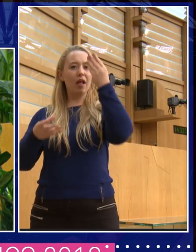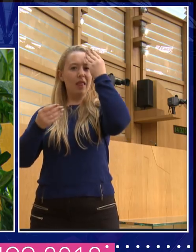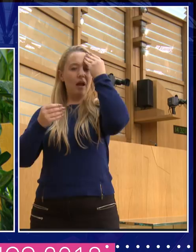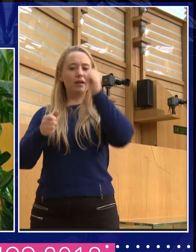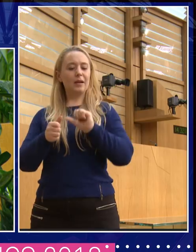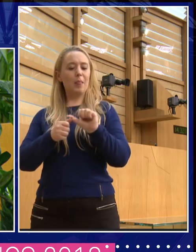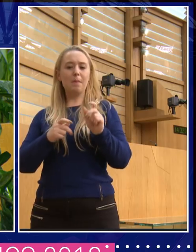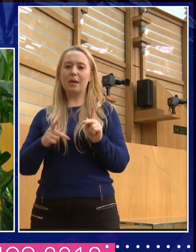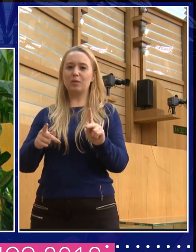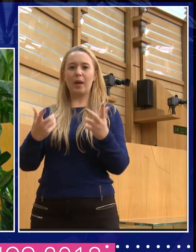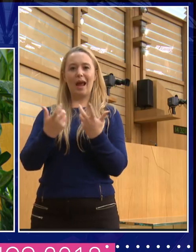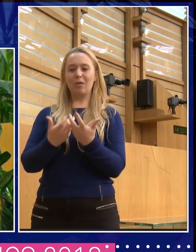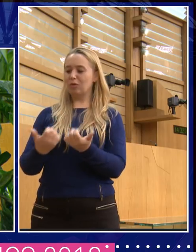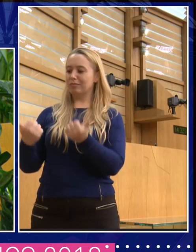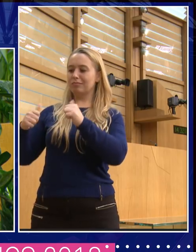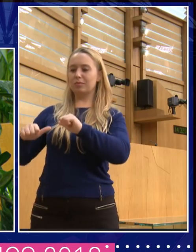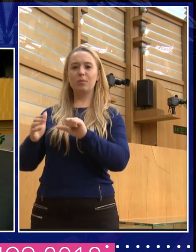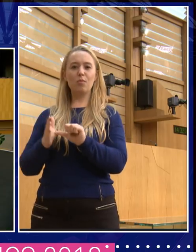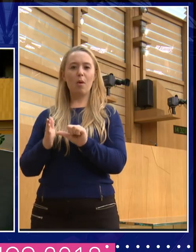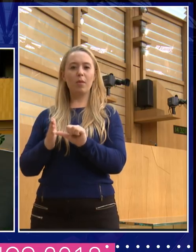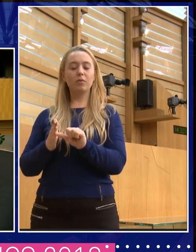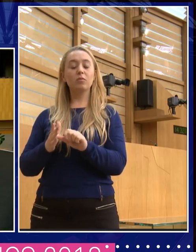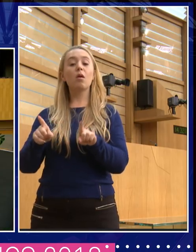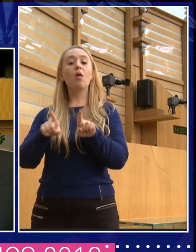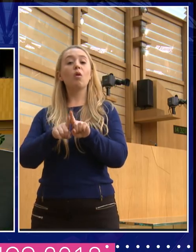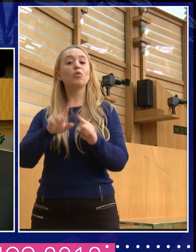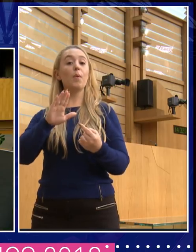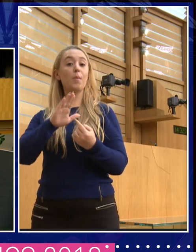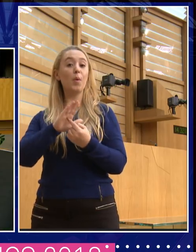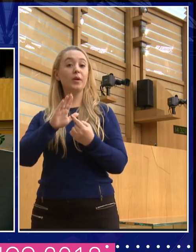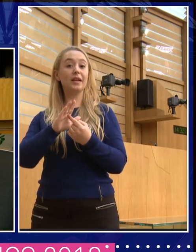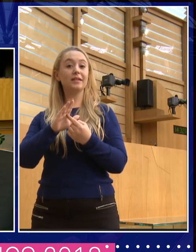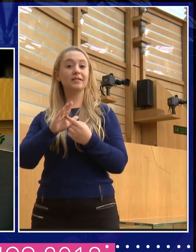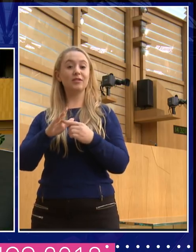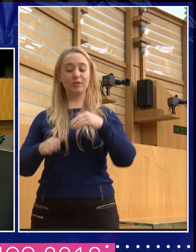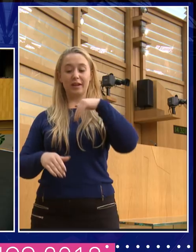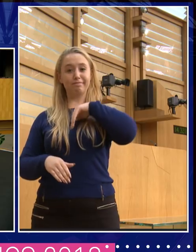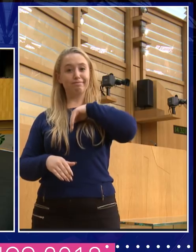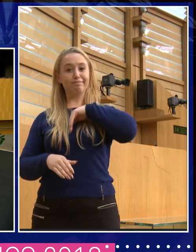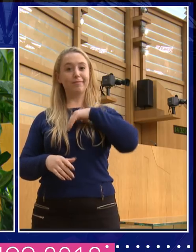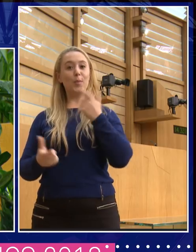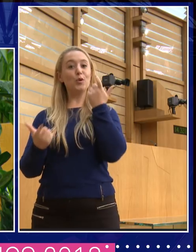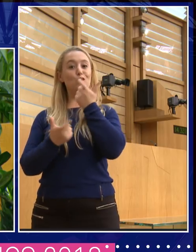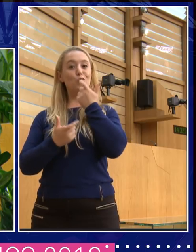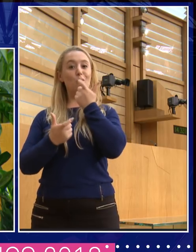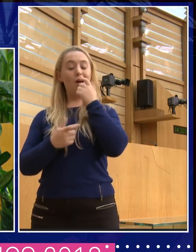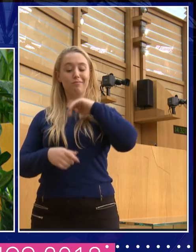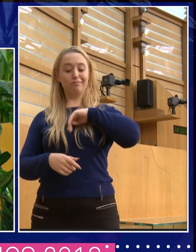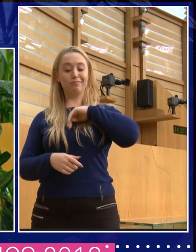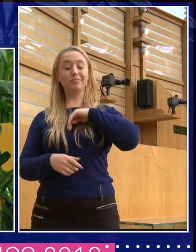of sense of humour helps. know, I think that... And again, I think that comes with age. think when I was, you know, my 20s, I